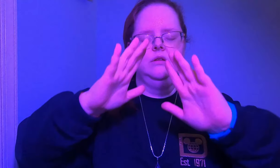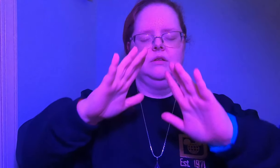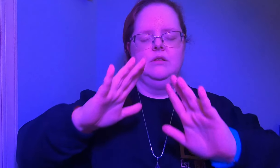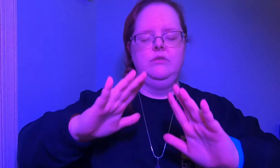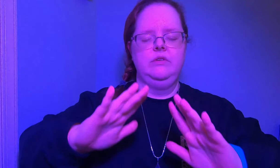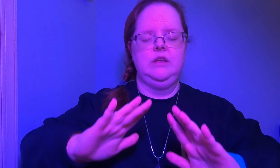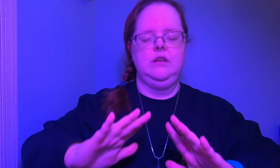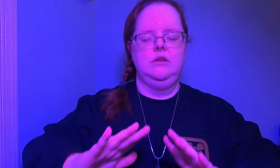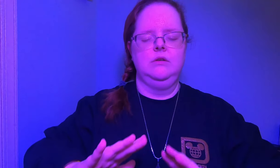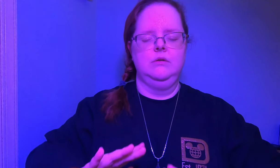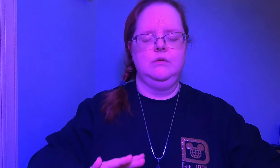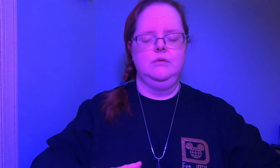filling you